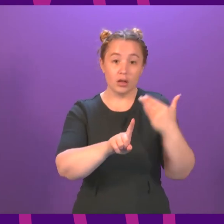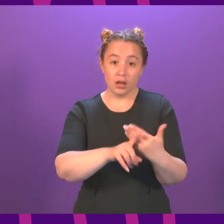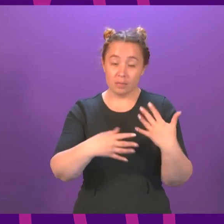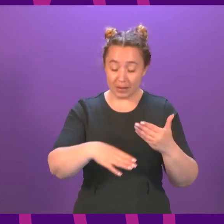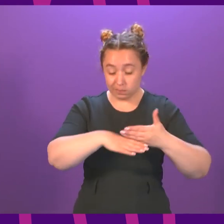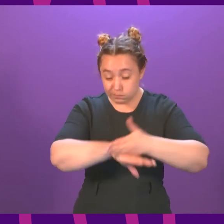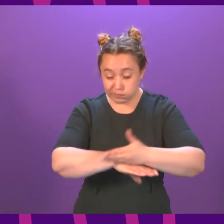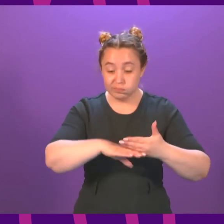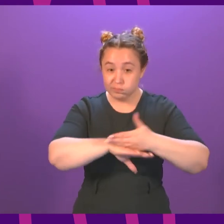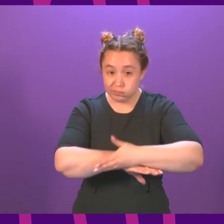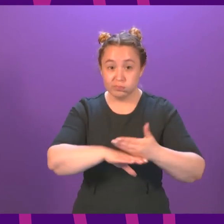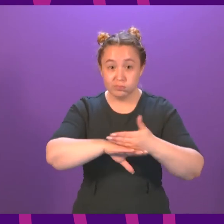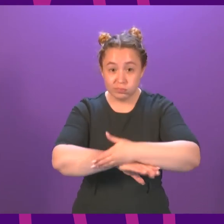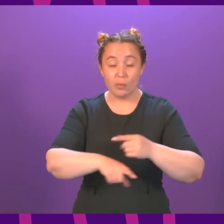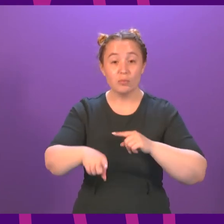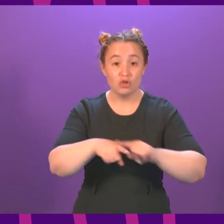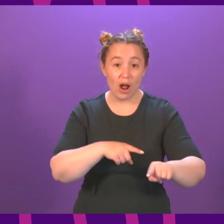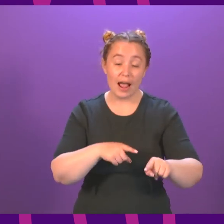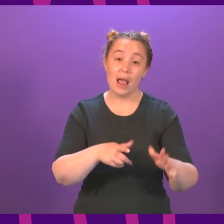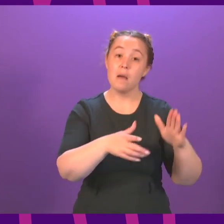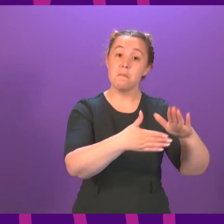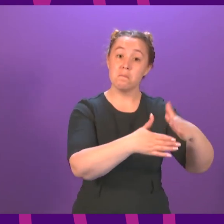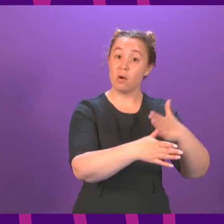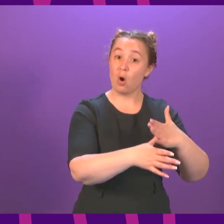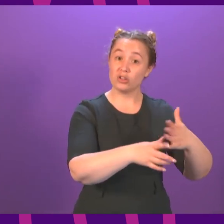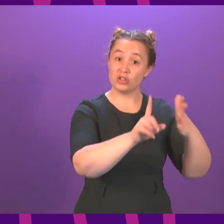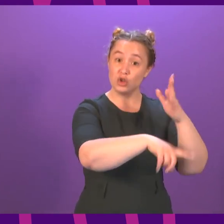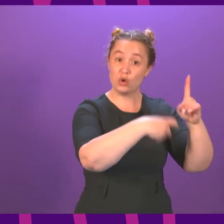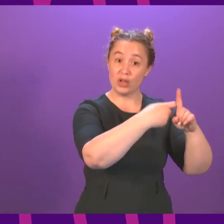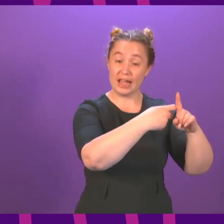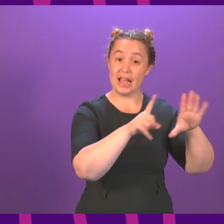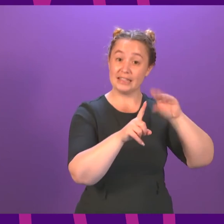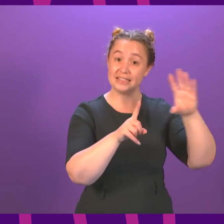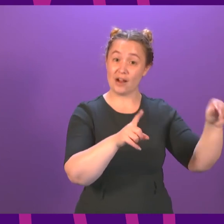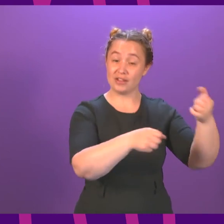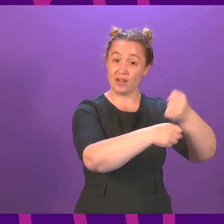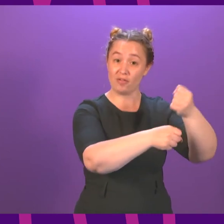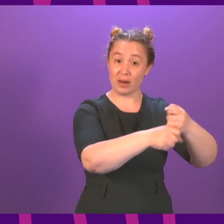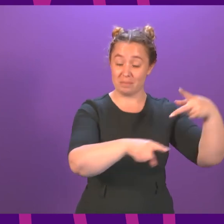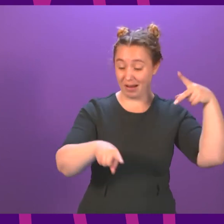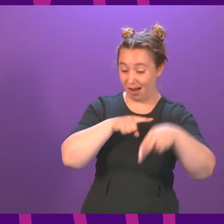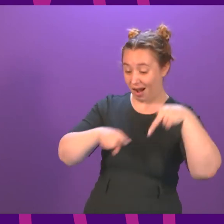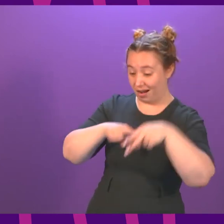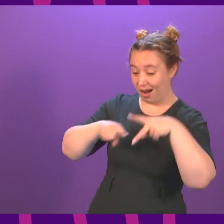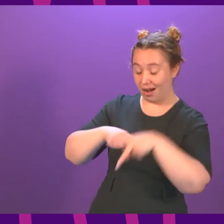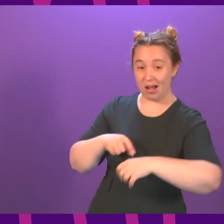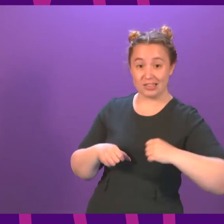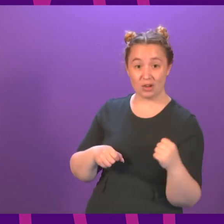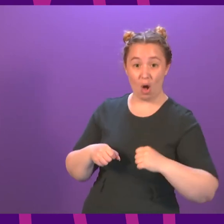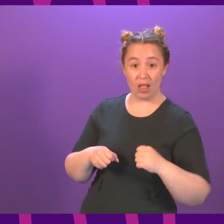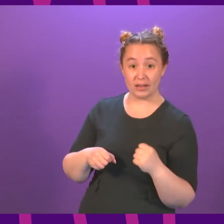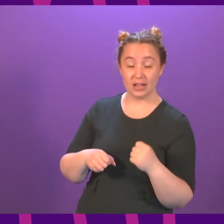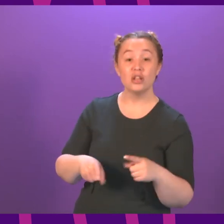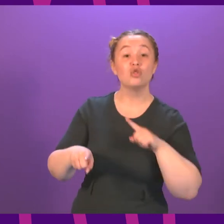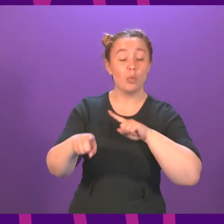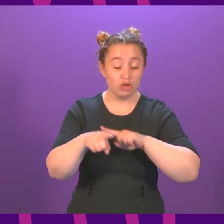deliver this in the face of the austerity cuts that have been imposed on this Government by the Conservatives at Westminster. So we will continue to work hard to ensure